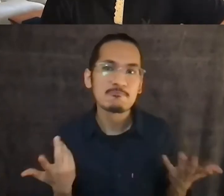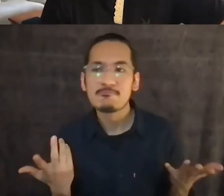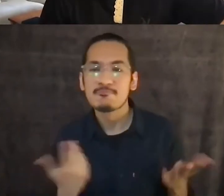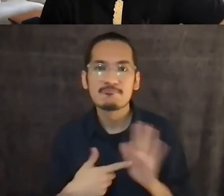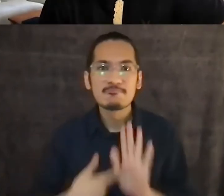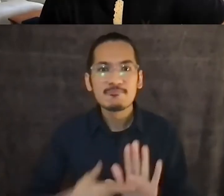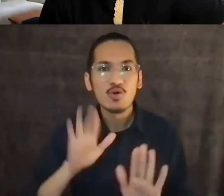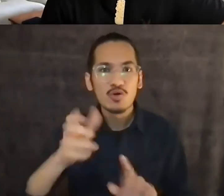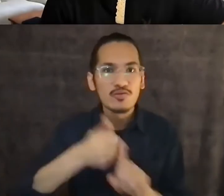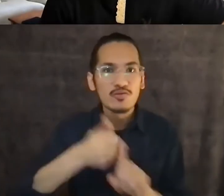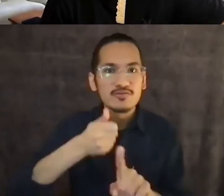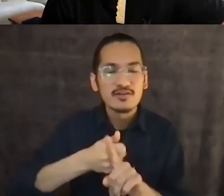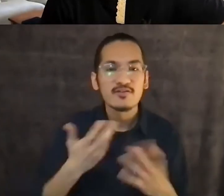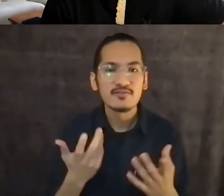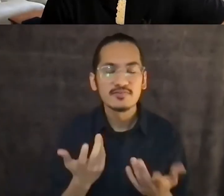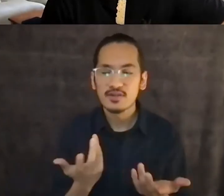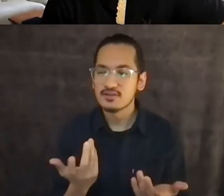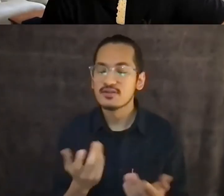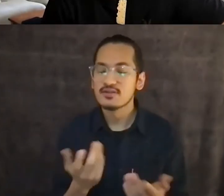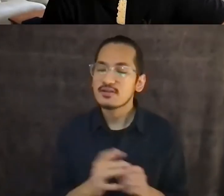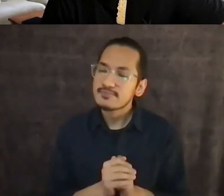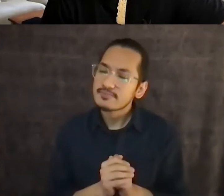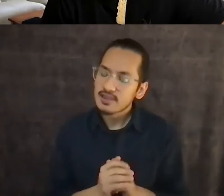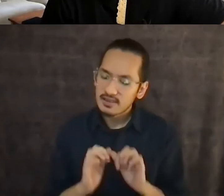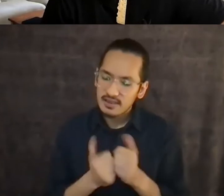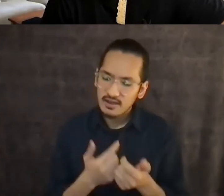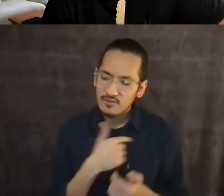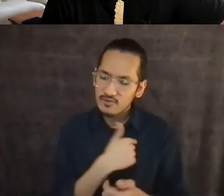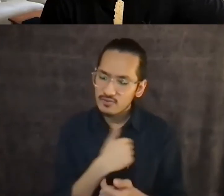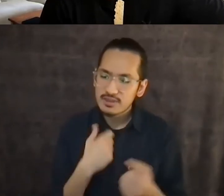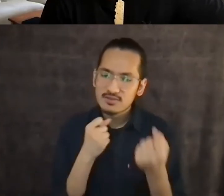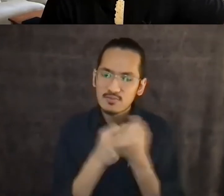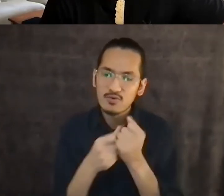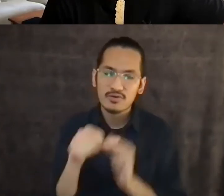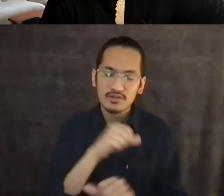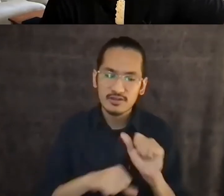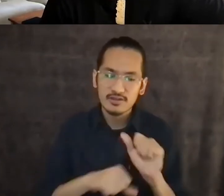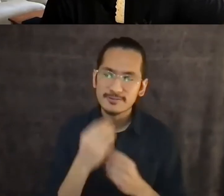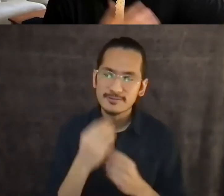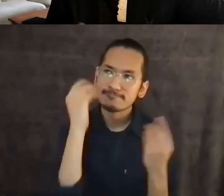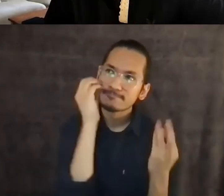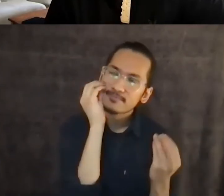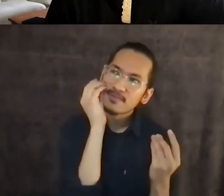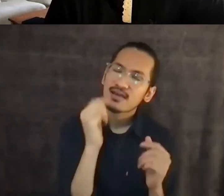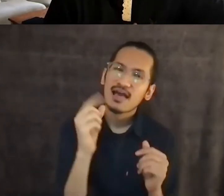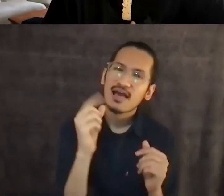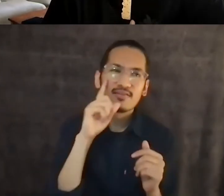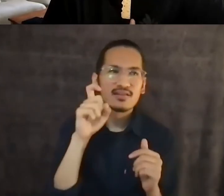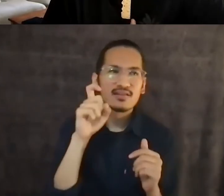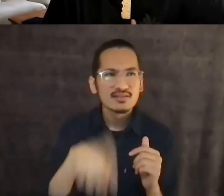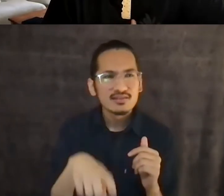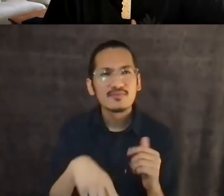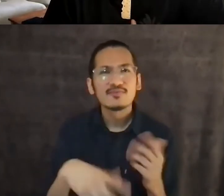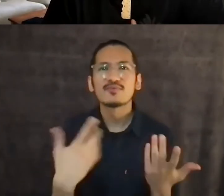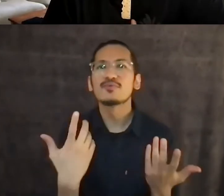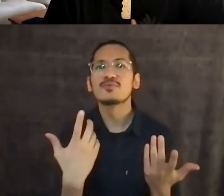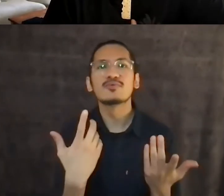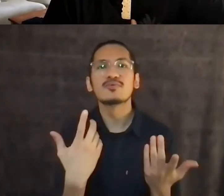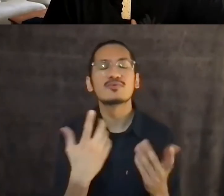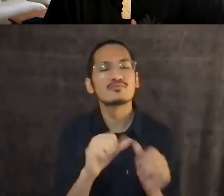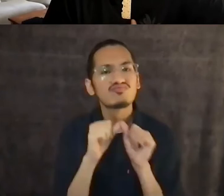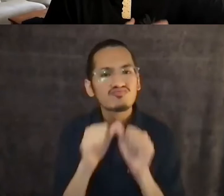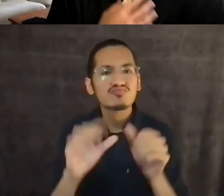how do we support each other? I think we need to continue to like tell these stories, um,